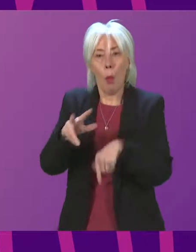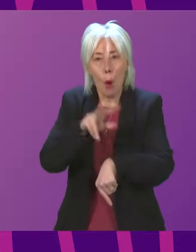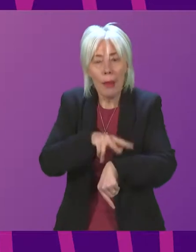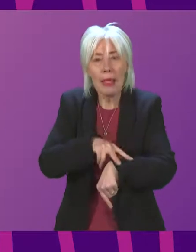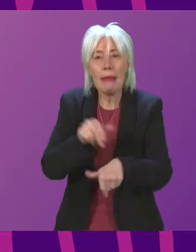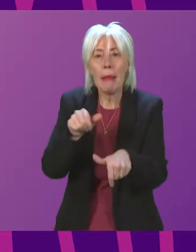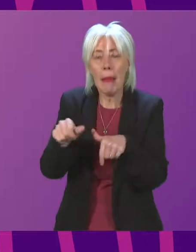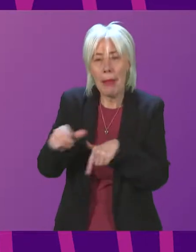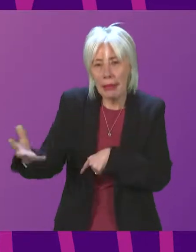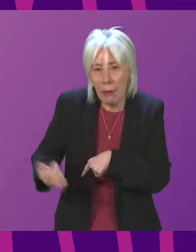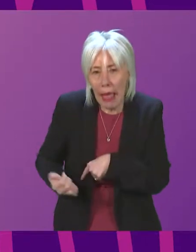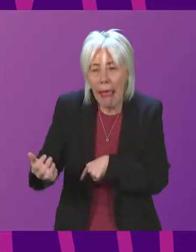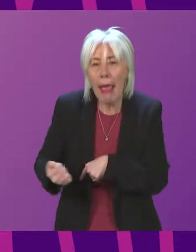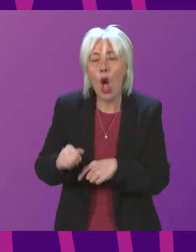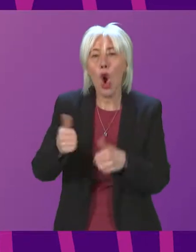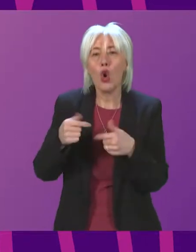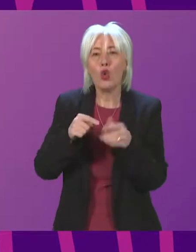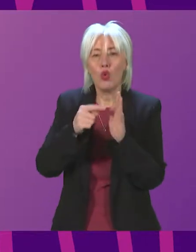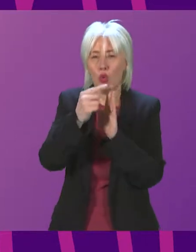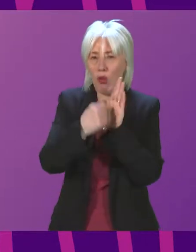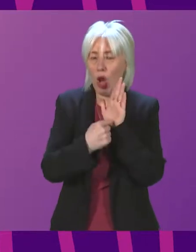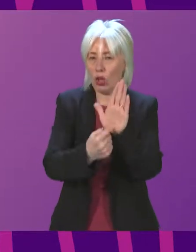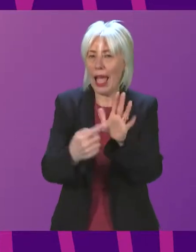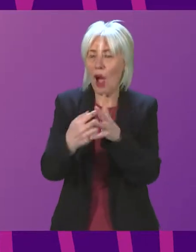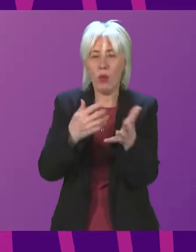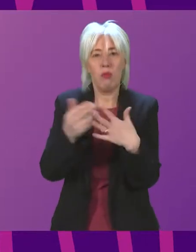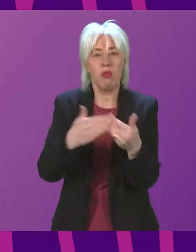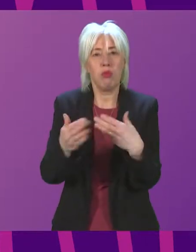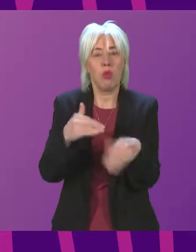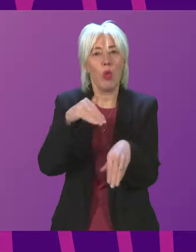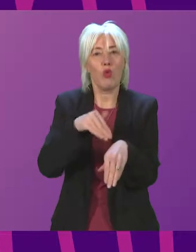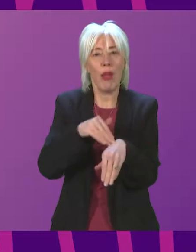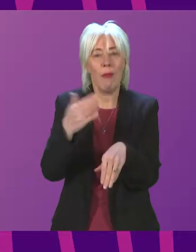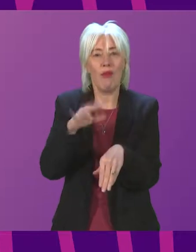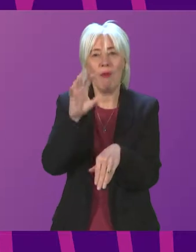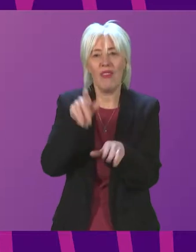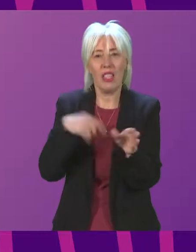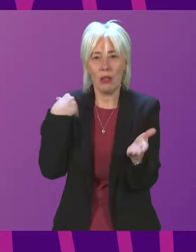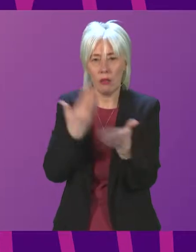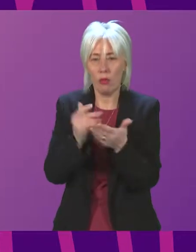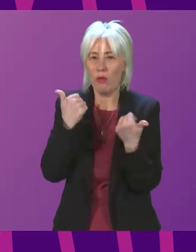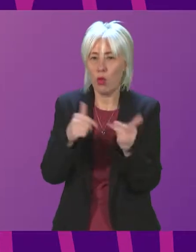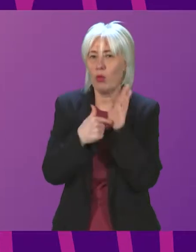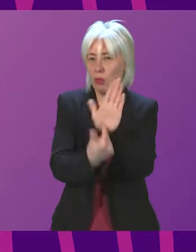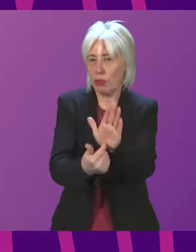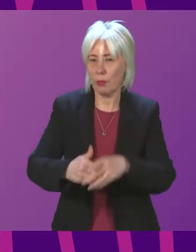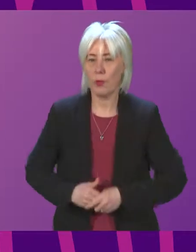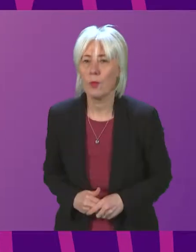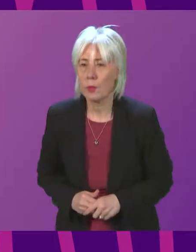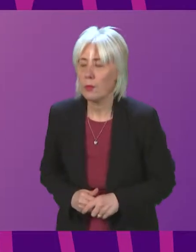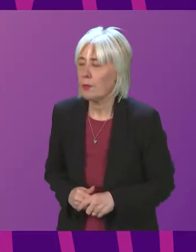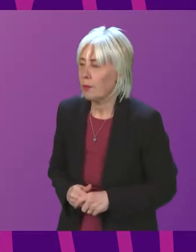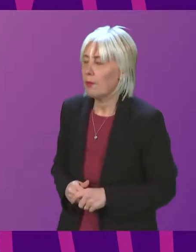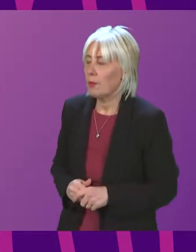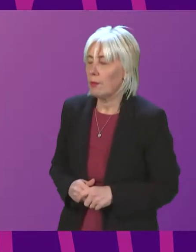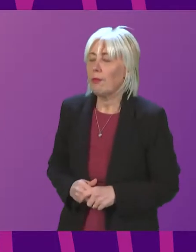better paid and we've got a very good track record on tackling crime across Scotland over the past 15 years. Audrey Nicholl. Thank you, President,